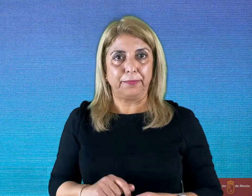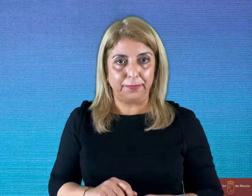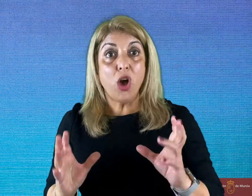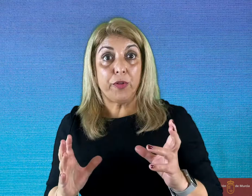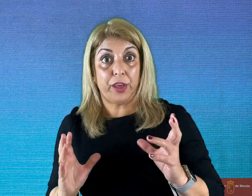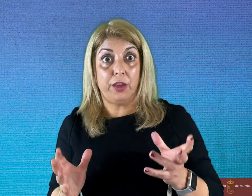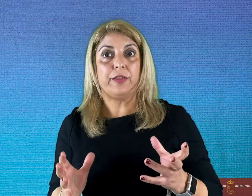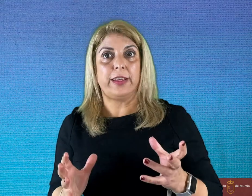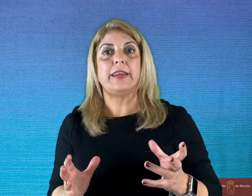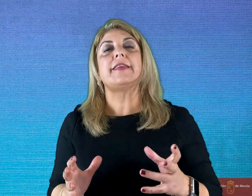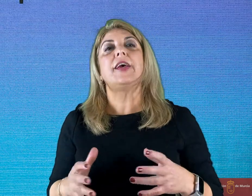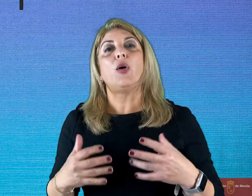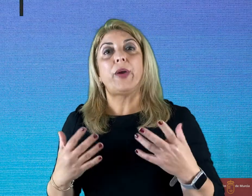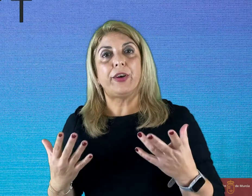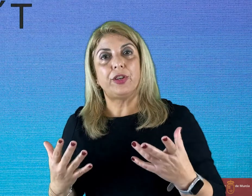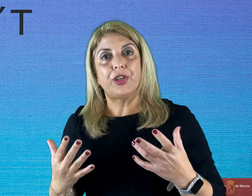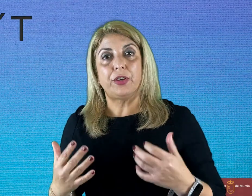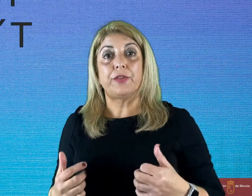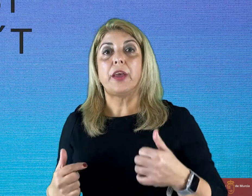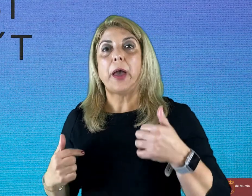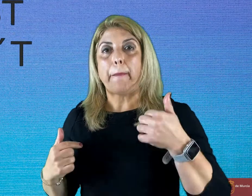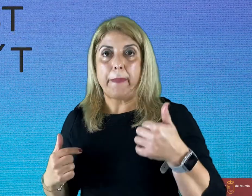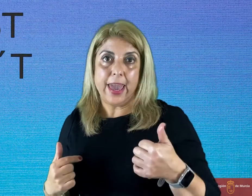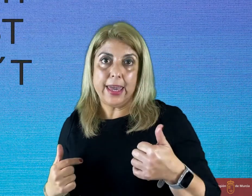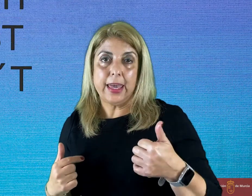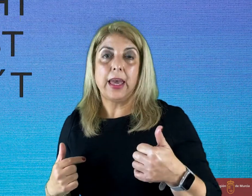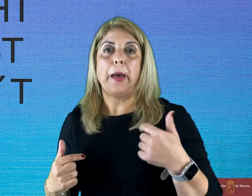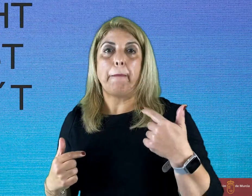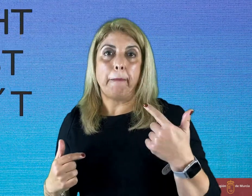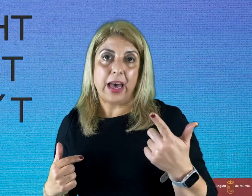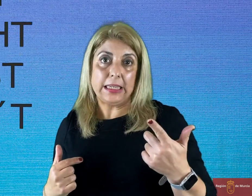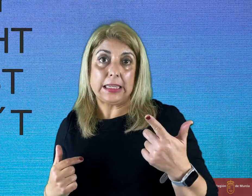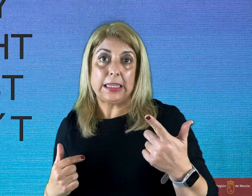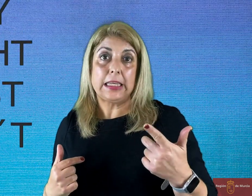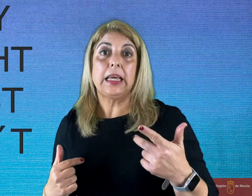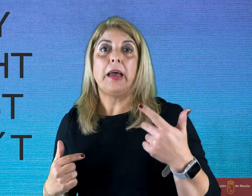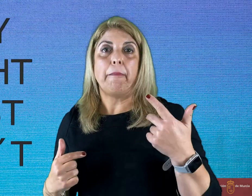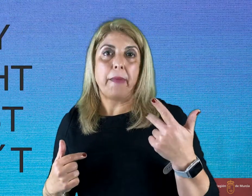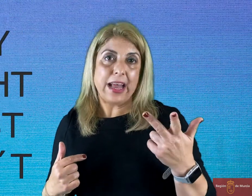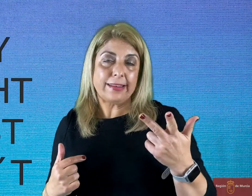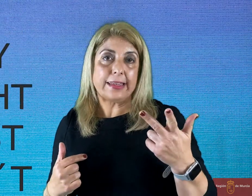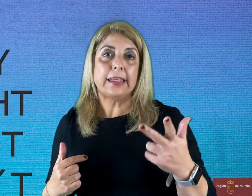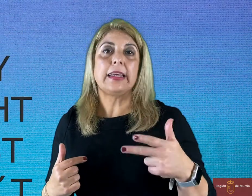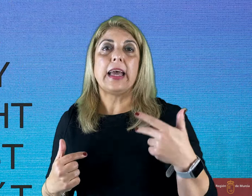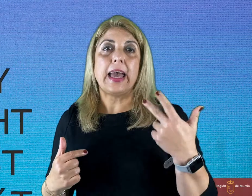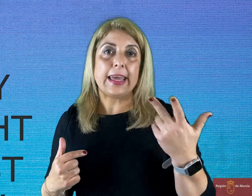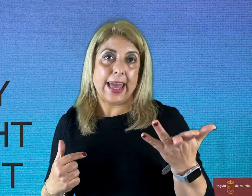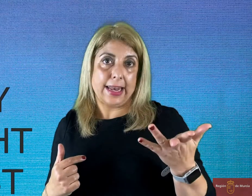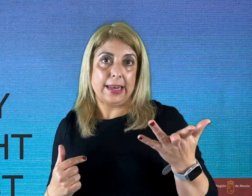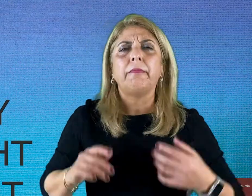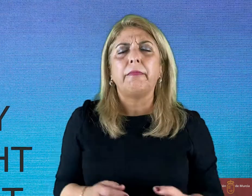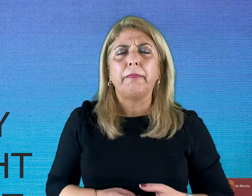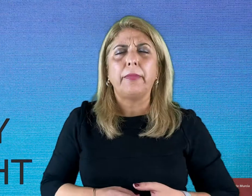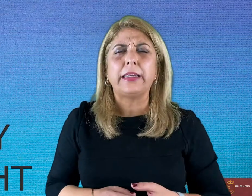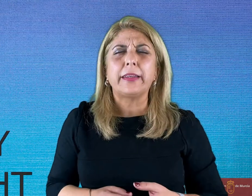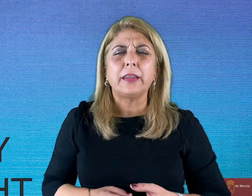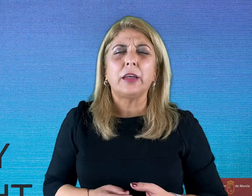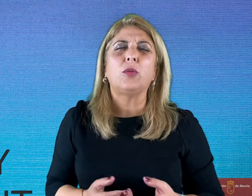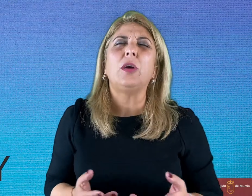With uses, we are going to use may, might, must and can. But when